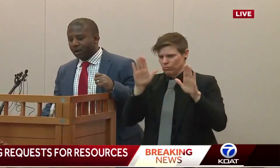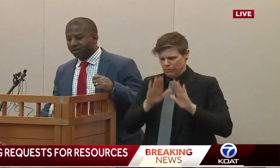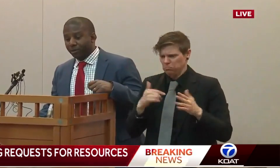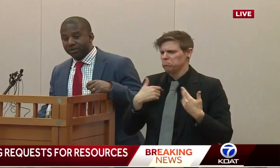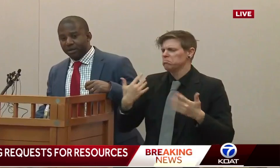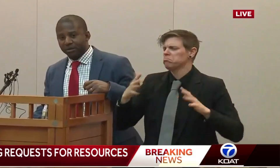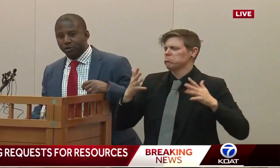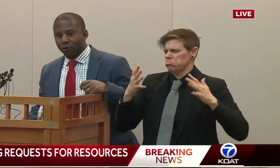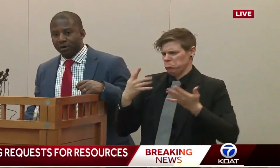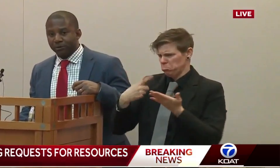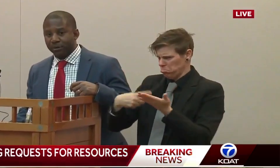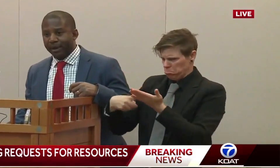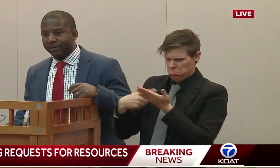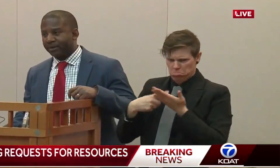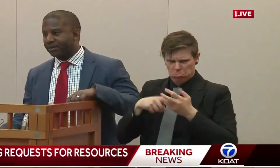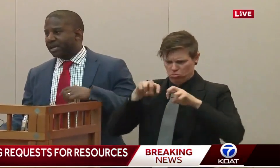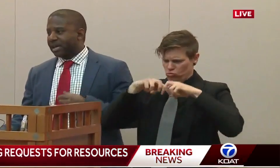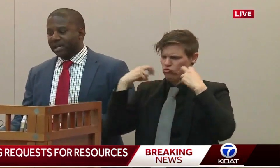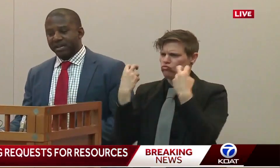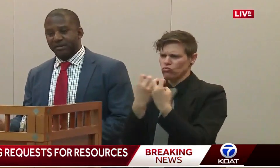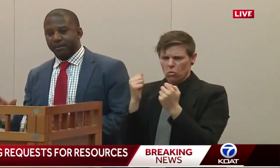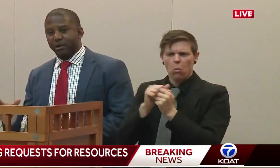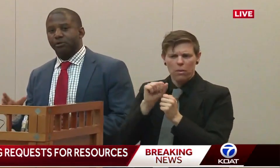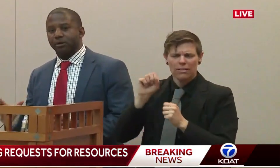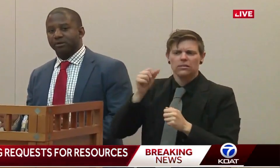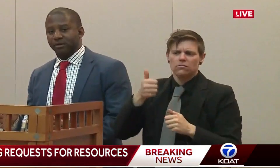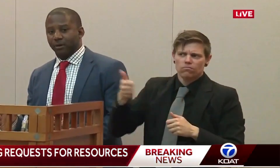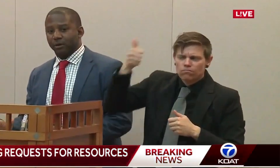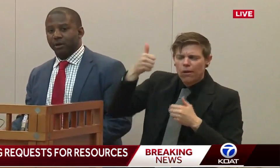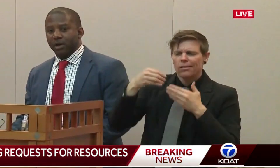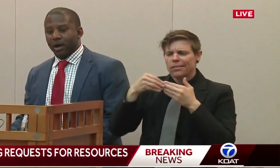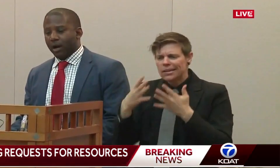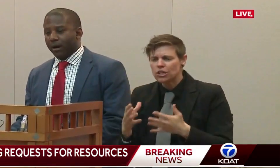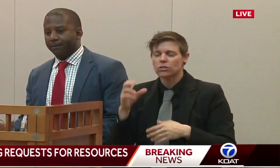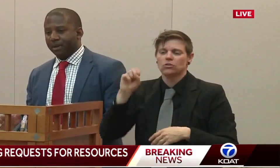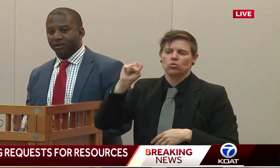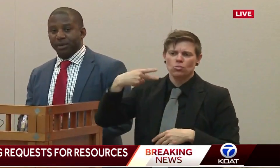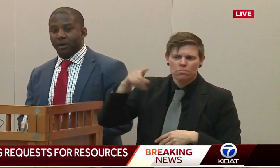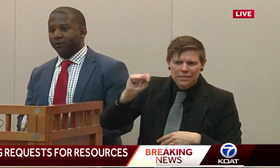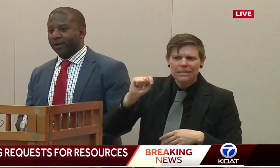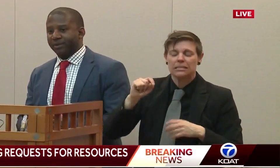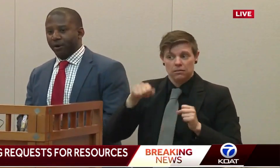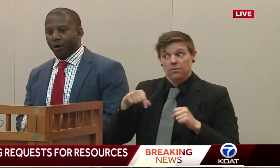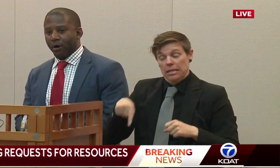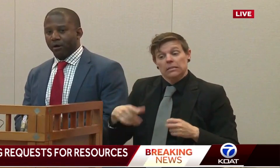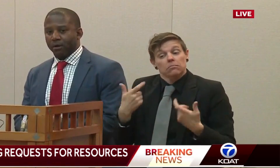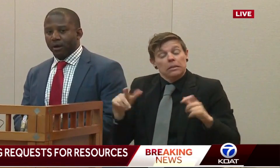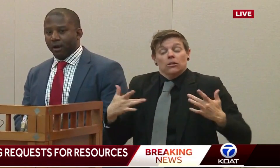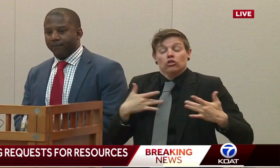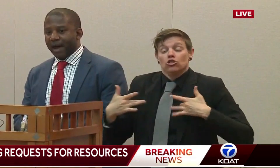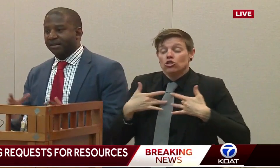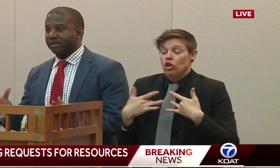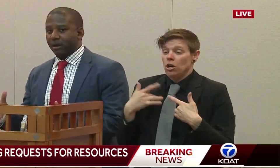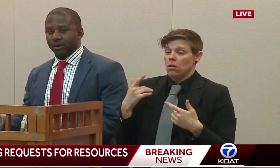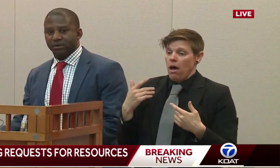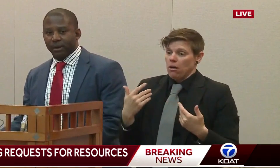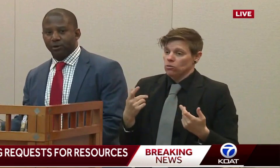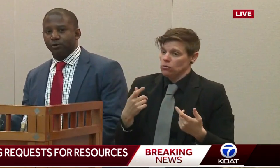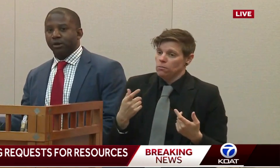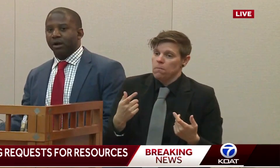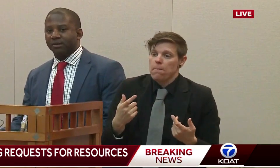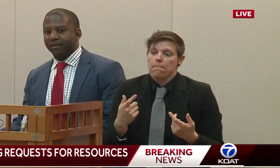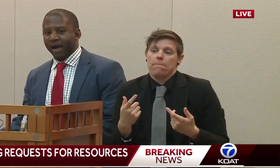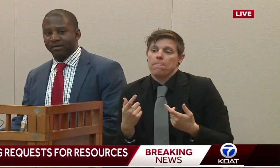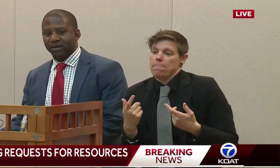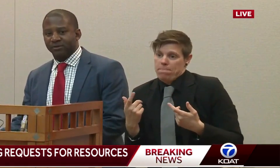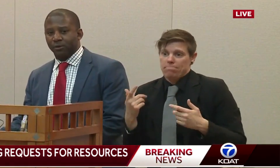superintendents and charter leaders about this. It is a major concern because we know that there are vast inequities